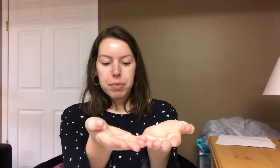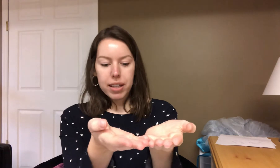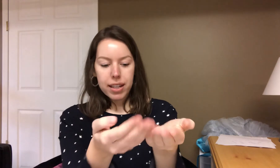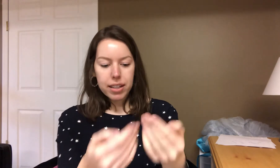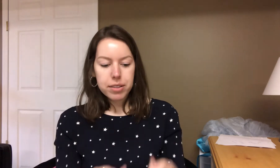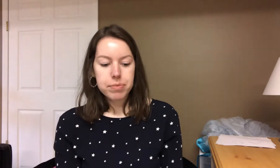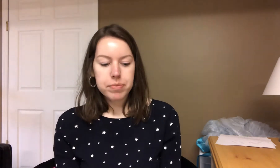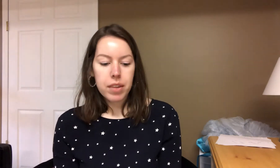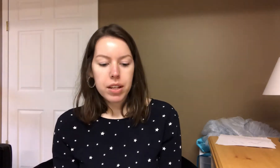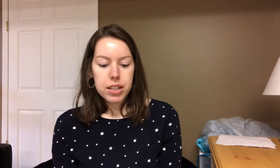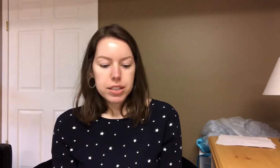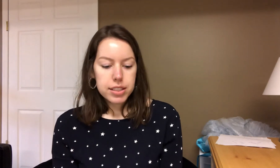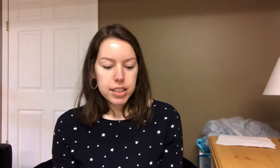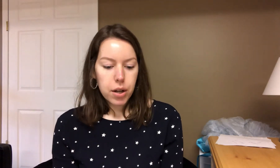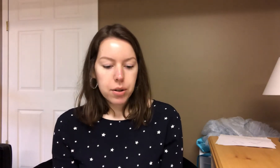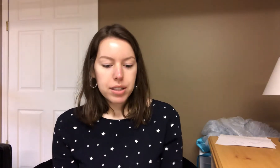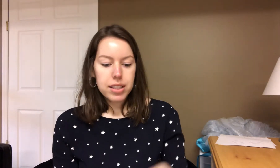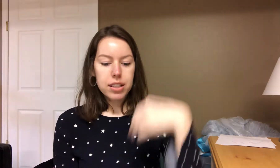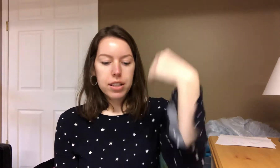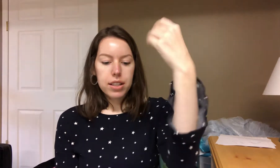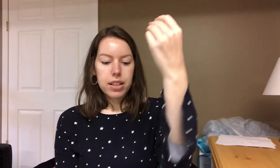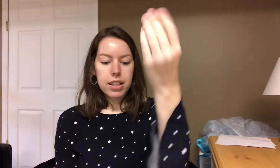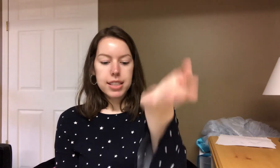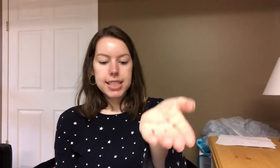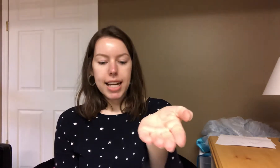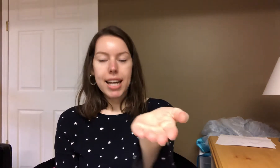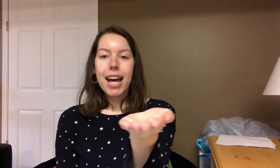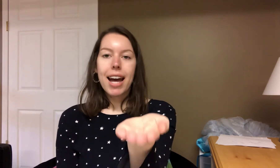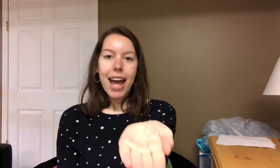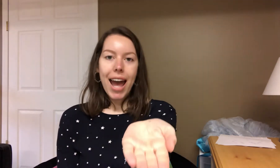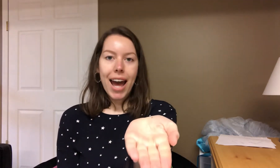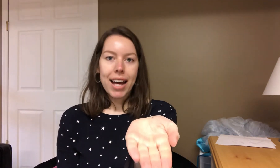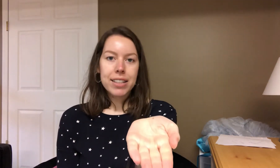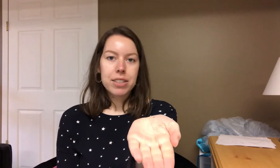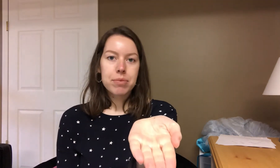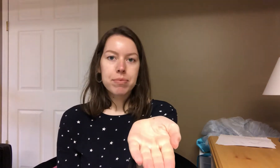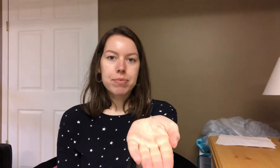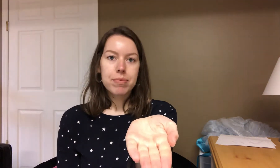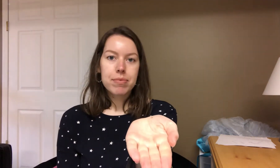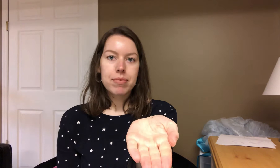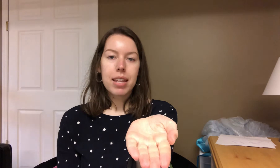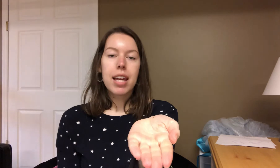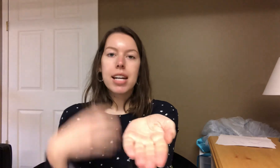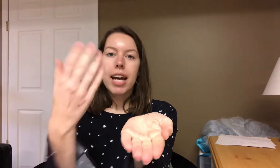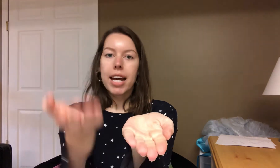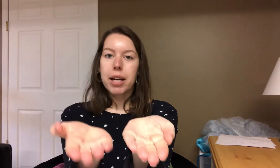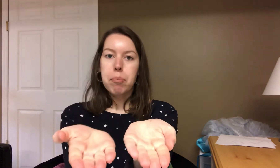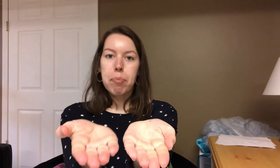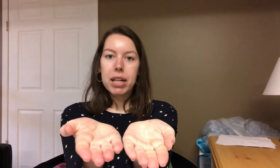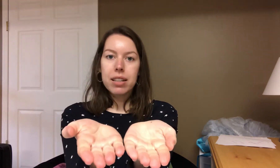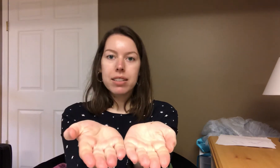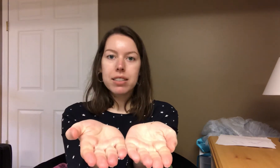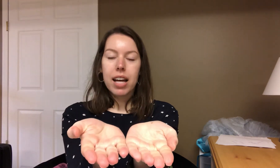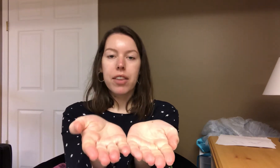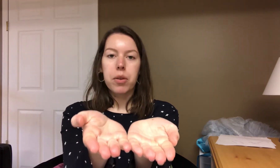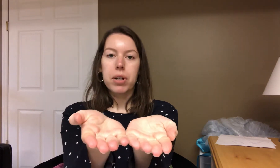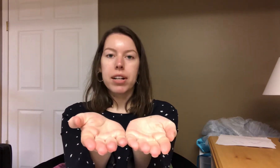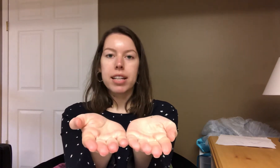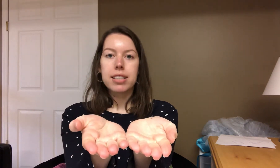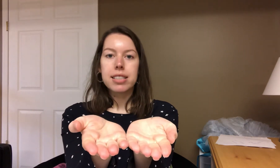beginning. So say ag. Add buh and the word is